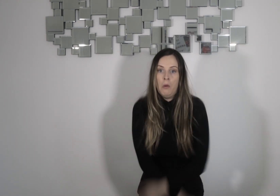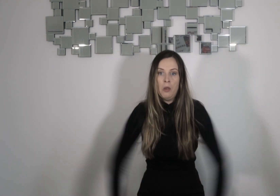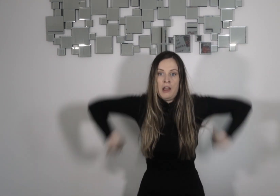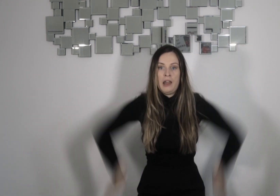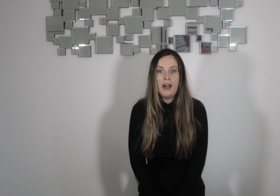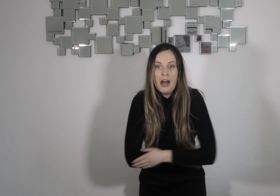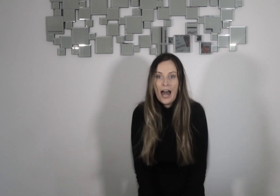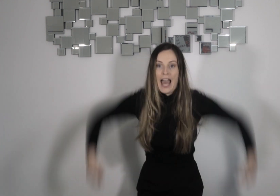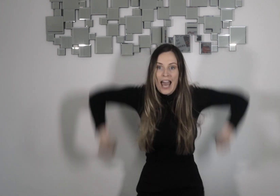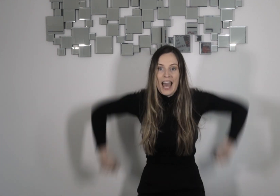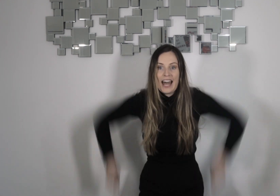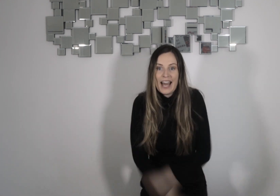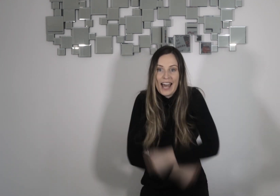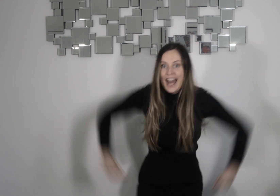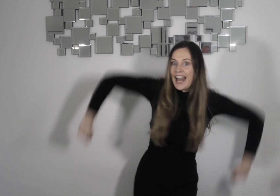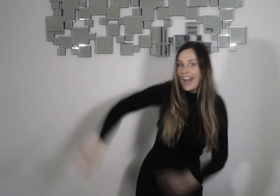Welcome to the Messy Kitchen